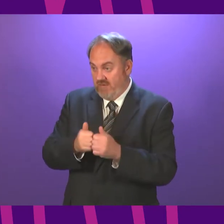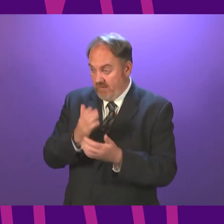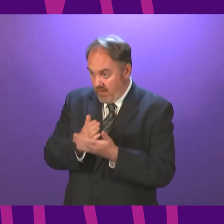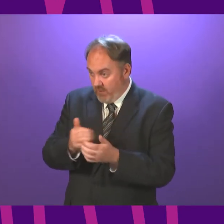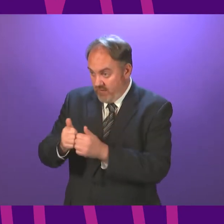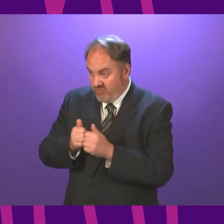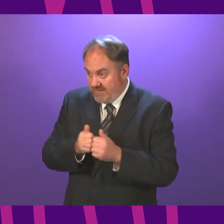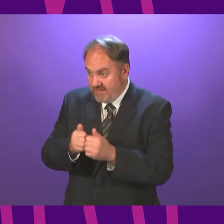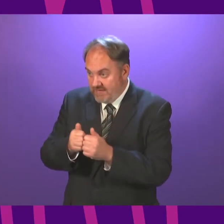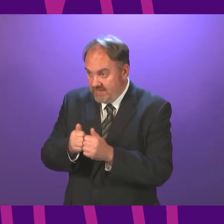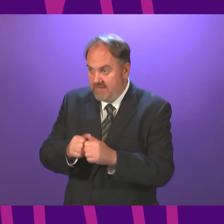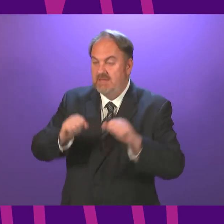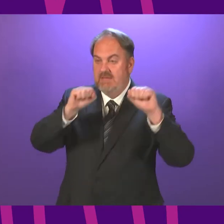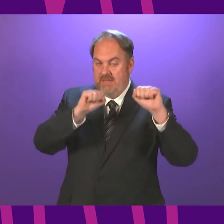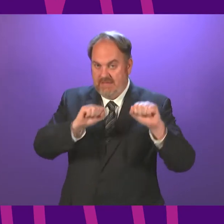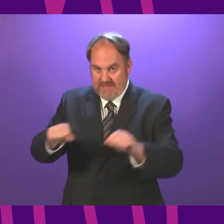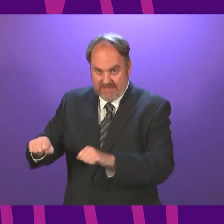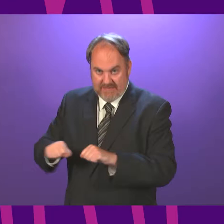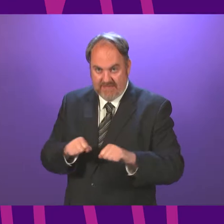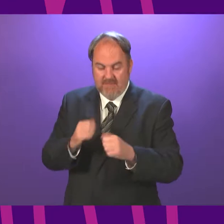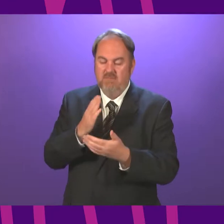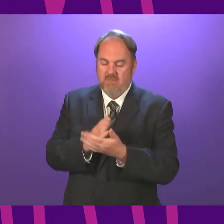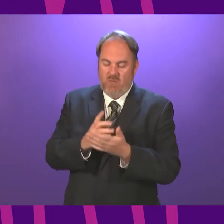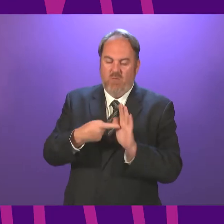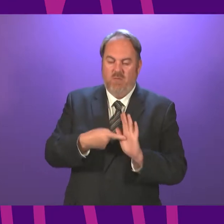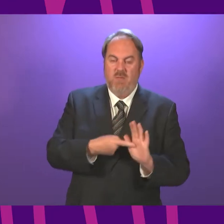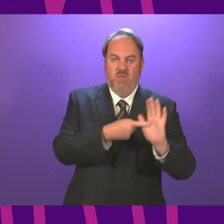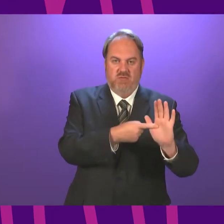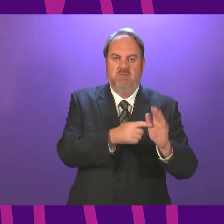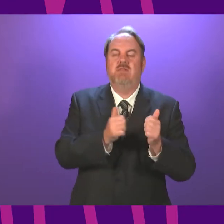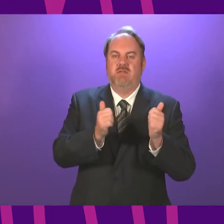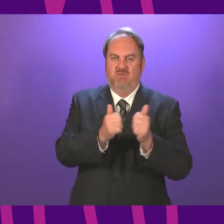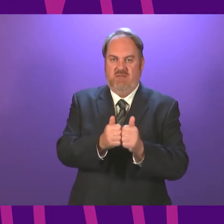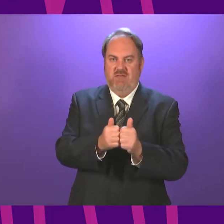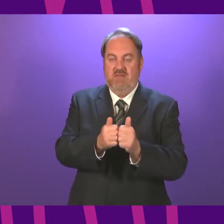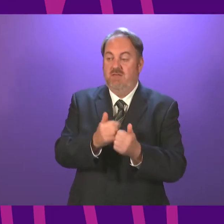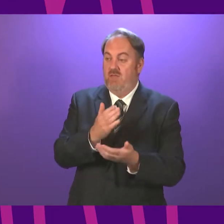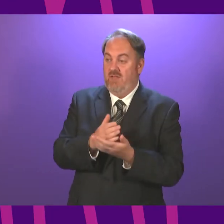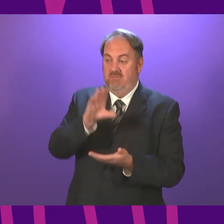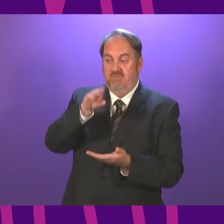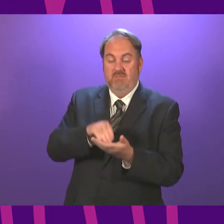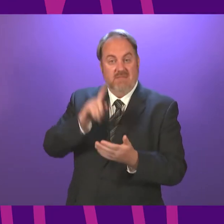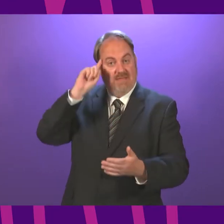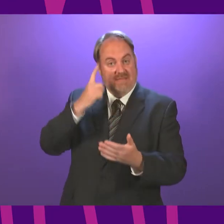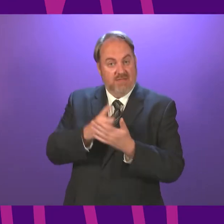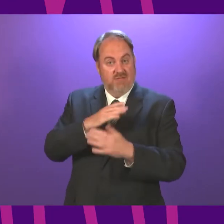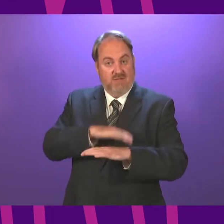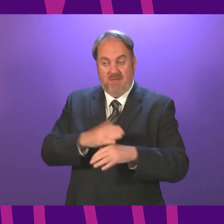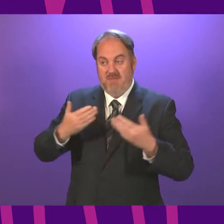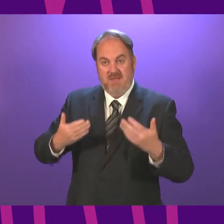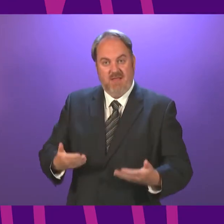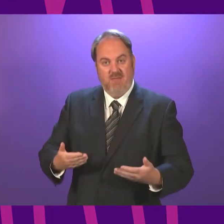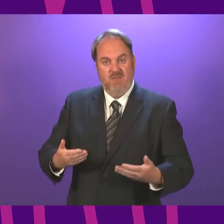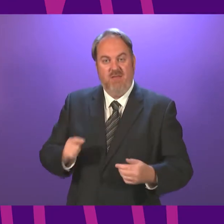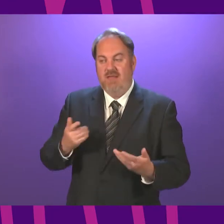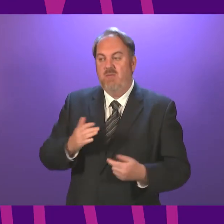we all agreed? The motion is therefore agreed. That concludes decision time and we now move on